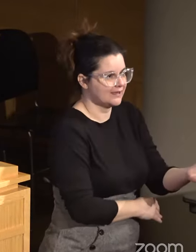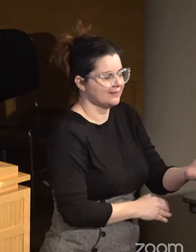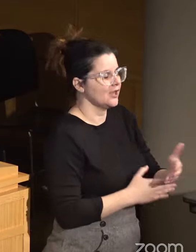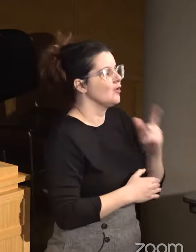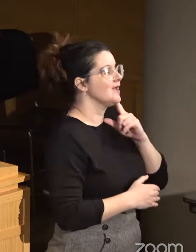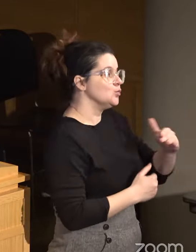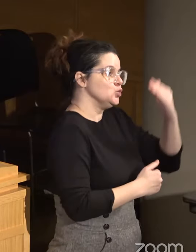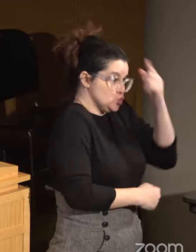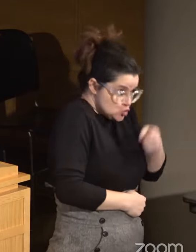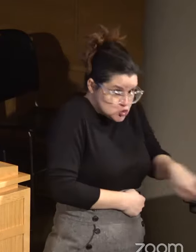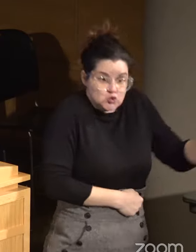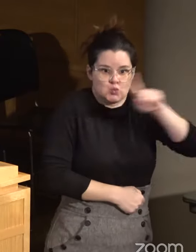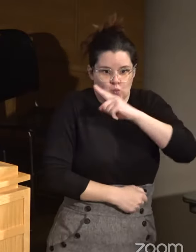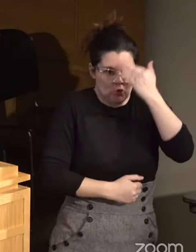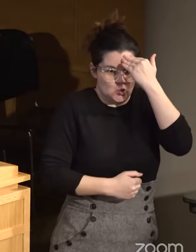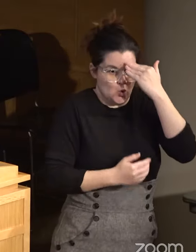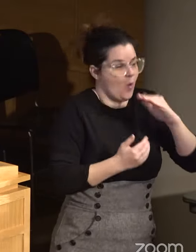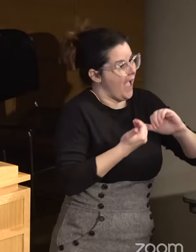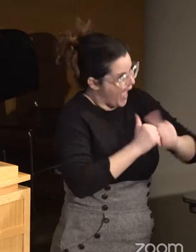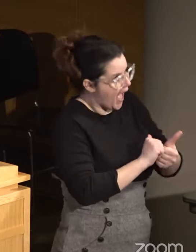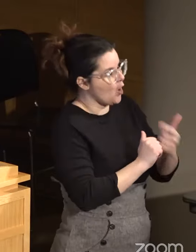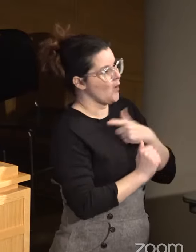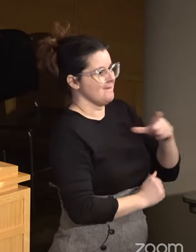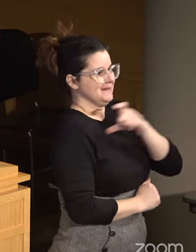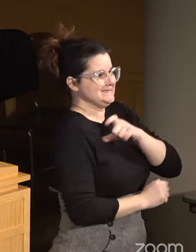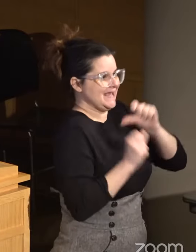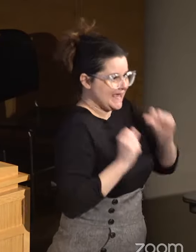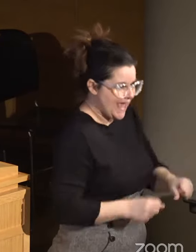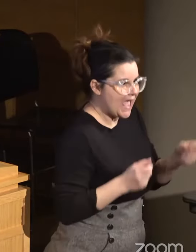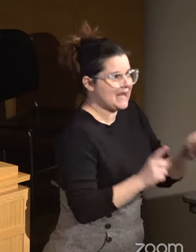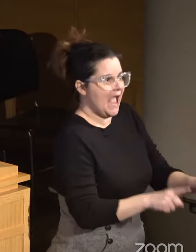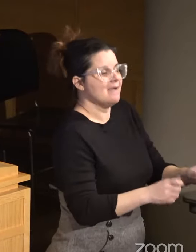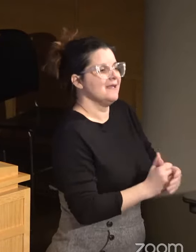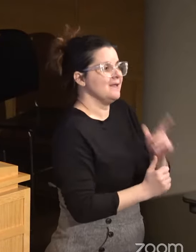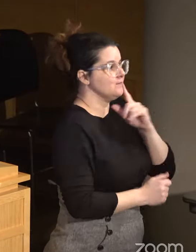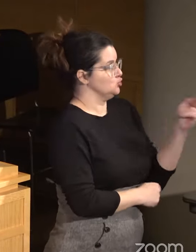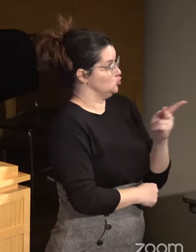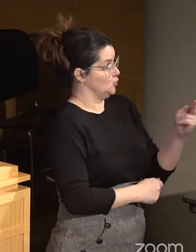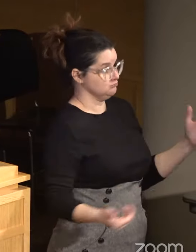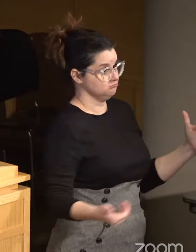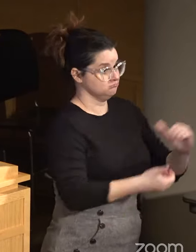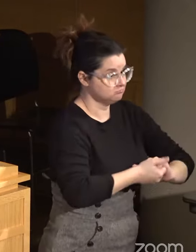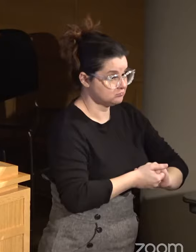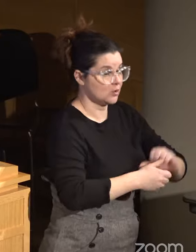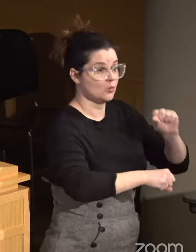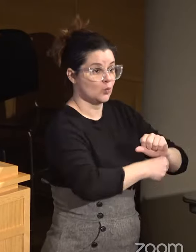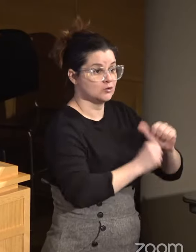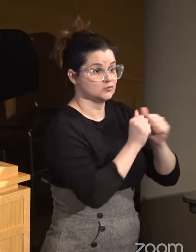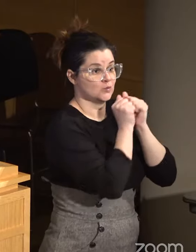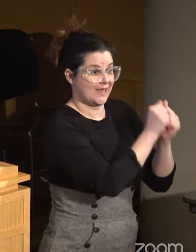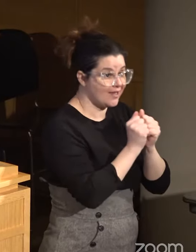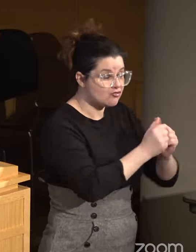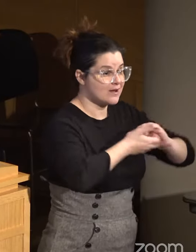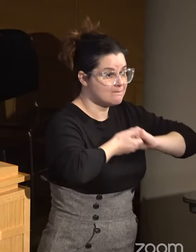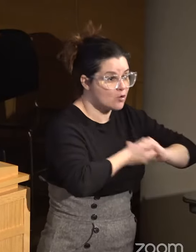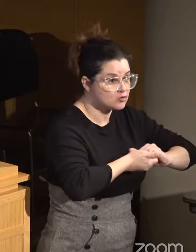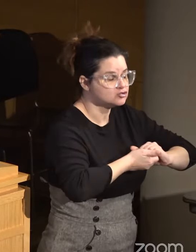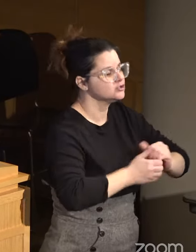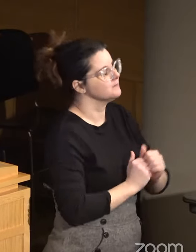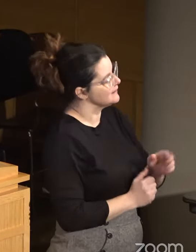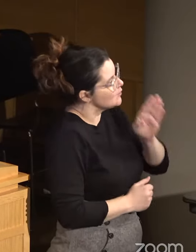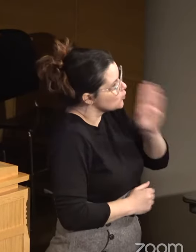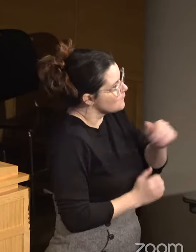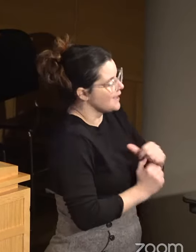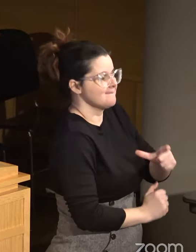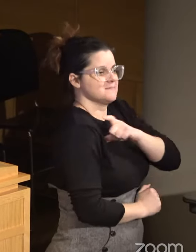how policing can be carried out. And between the two of you working together and in partnership, there can be